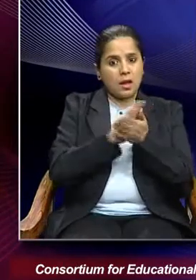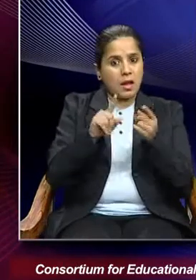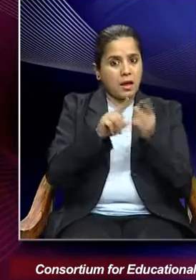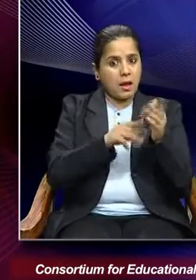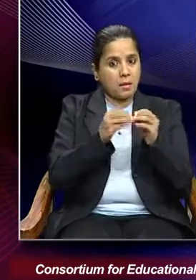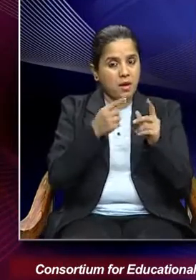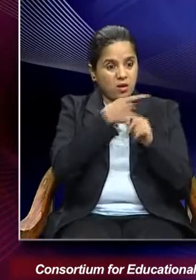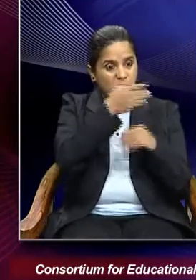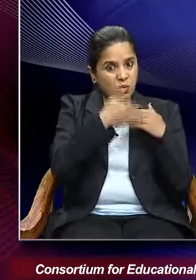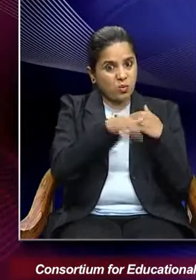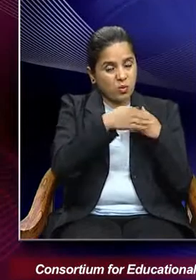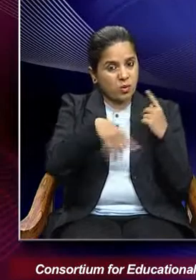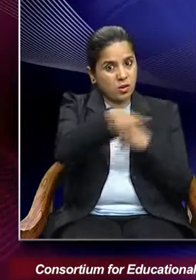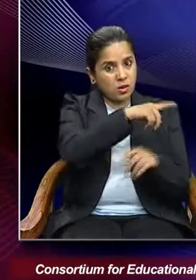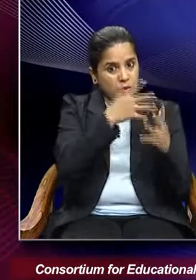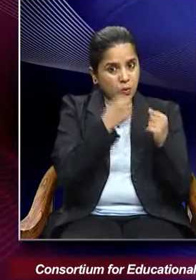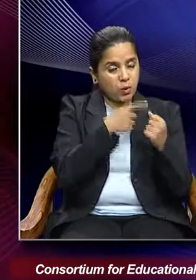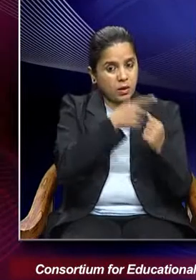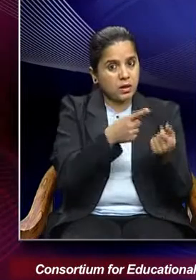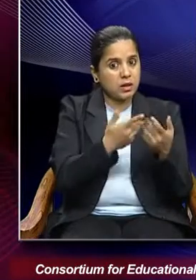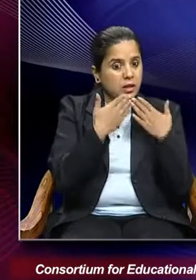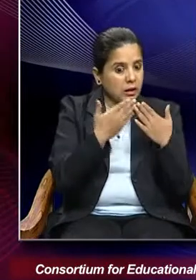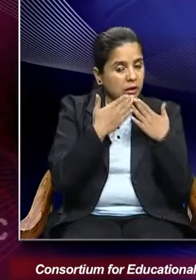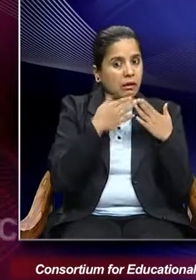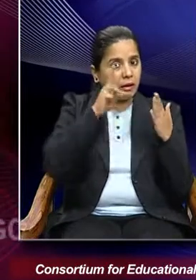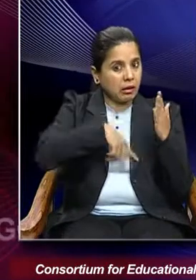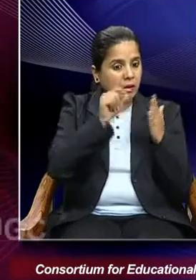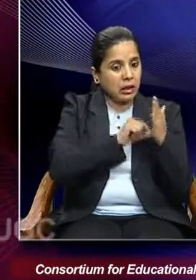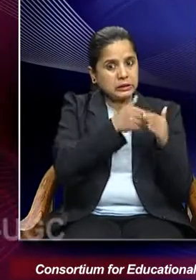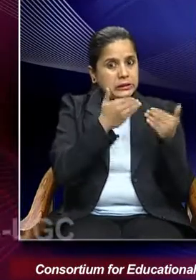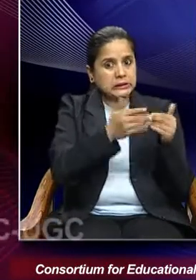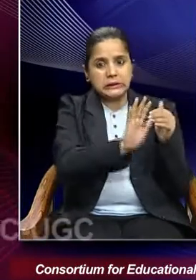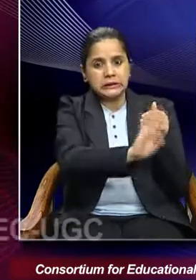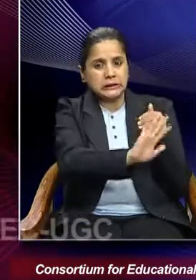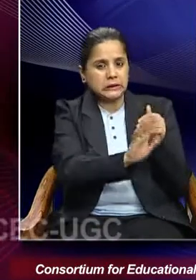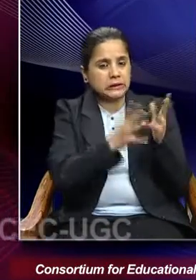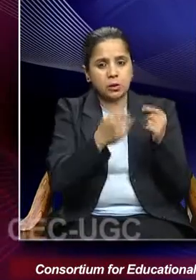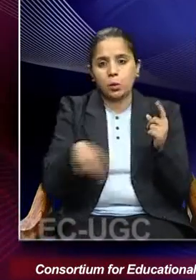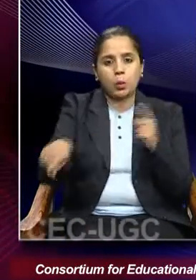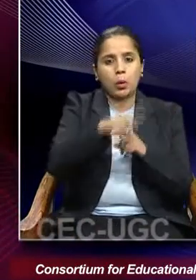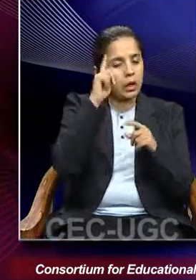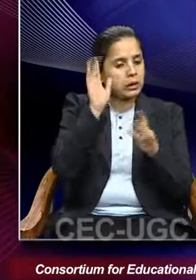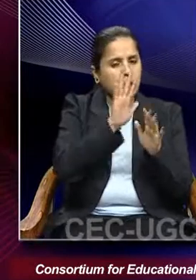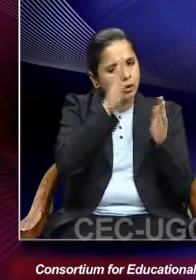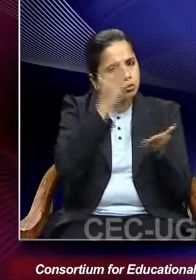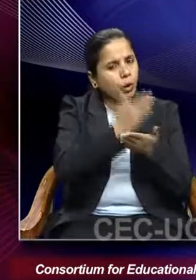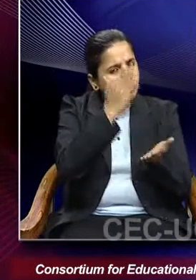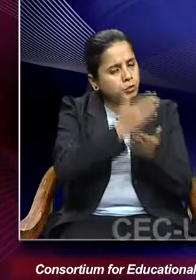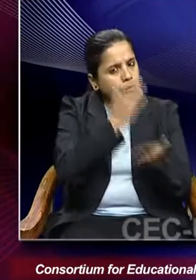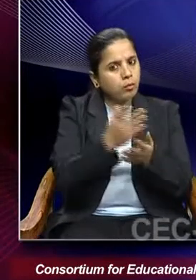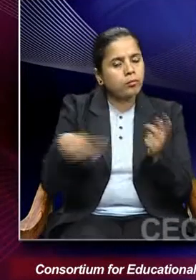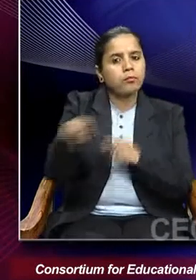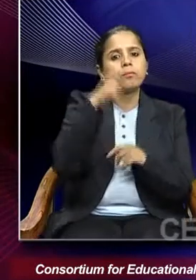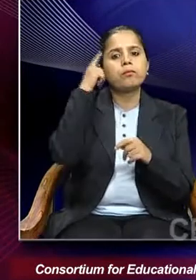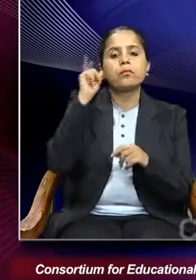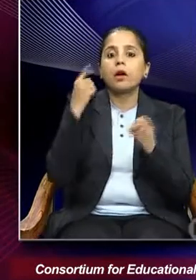continues with her literacy or educational endeavors. So it was at the